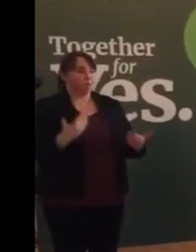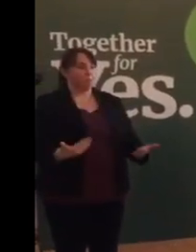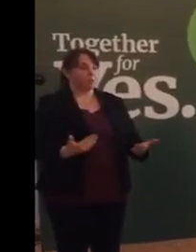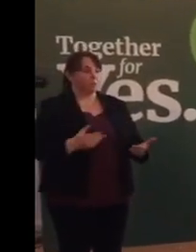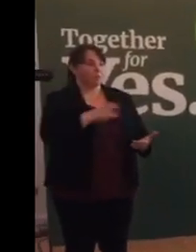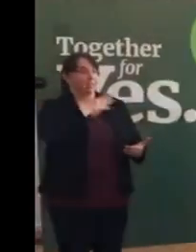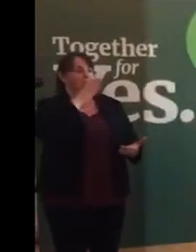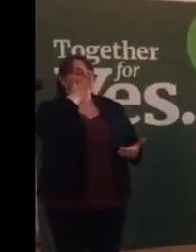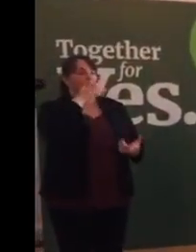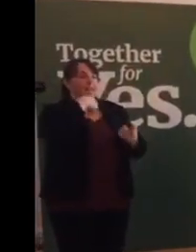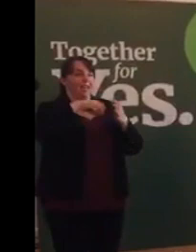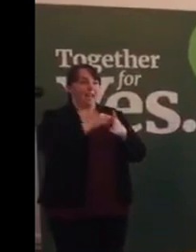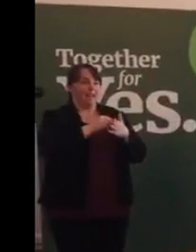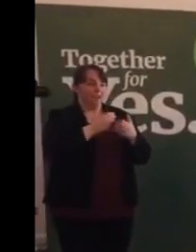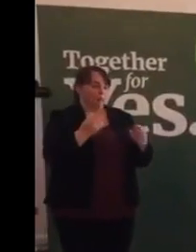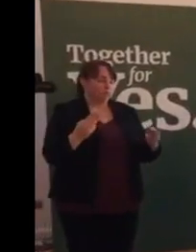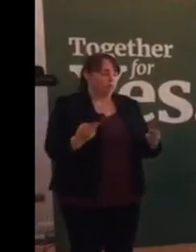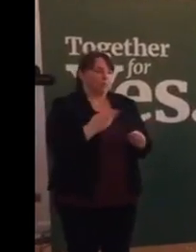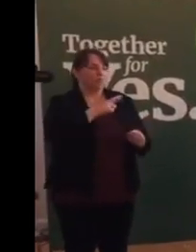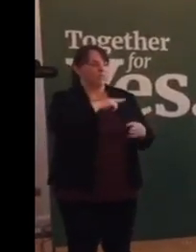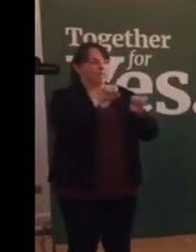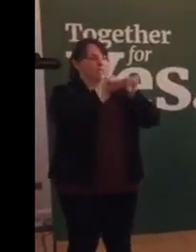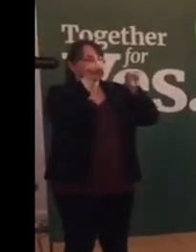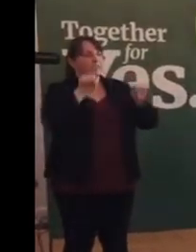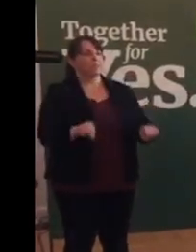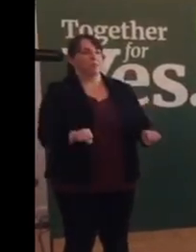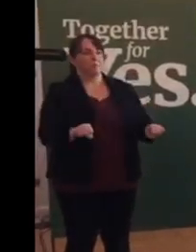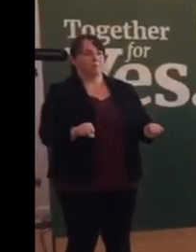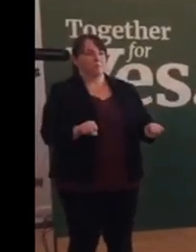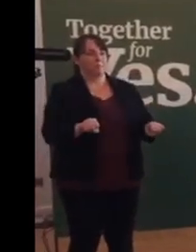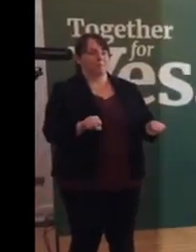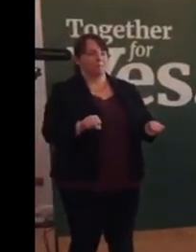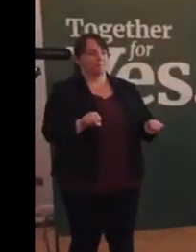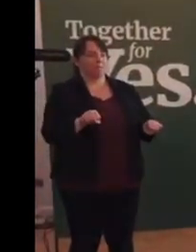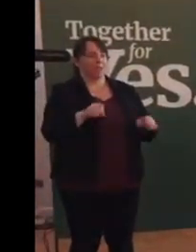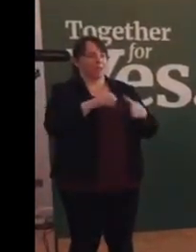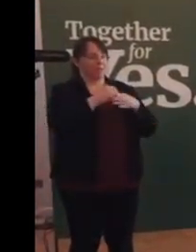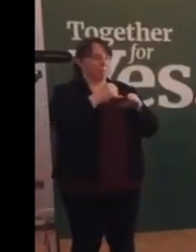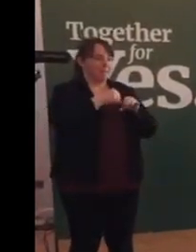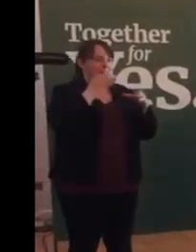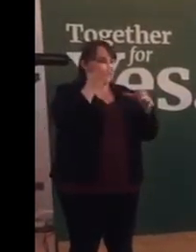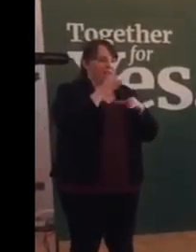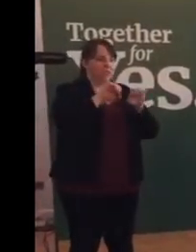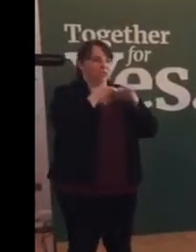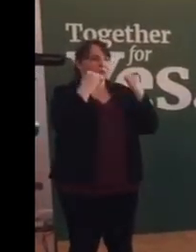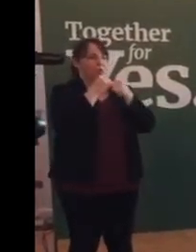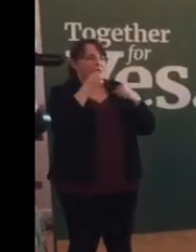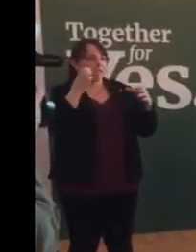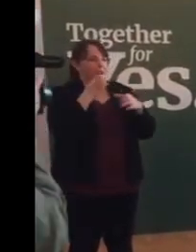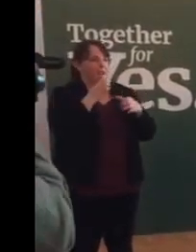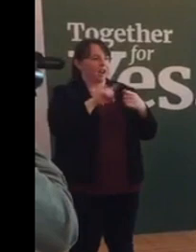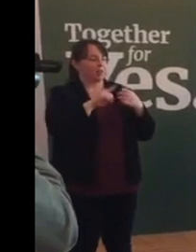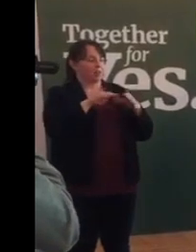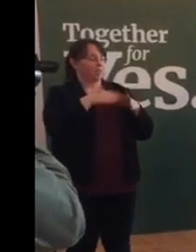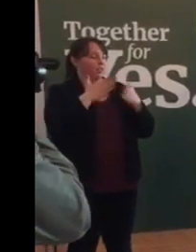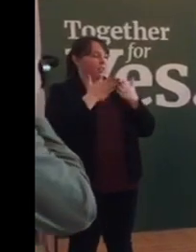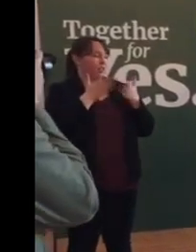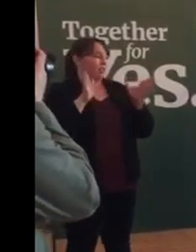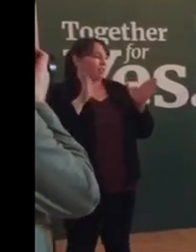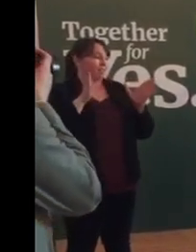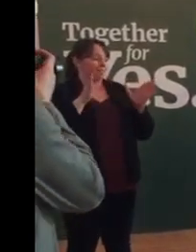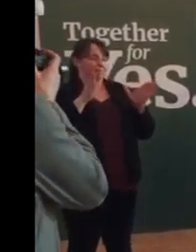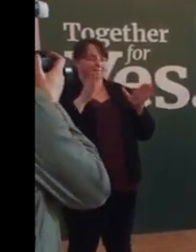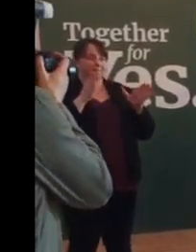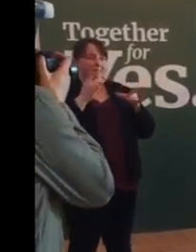a proper system to surround this with medical care, with social care, and with the general help of